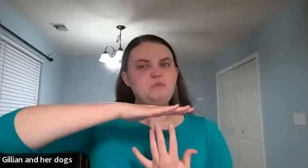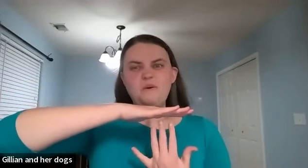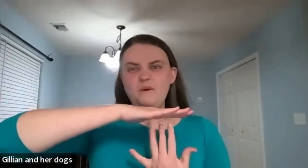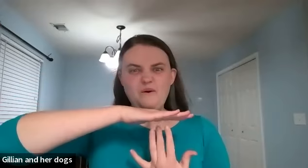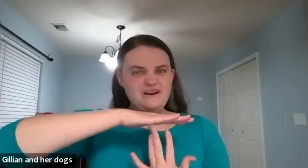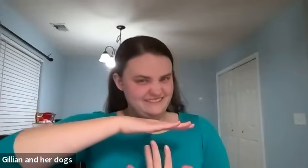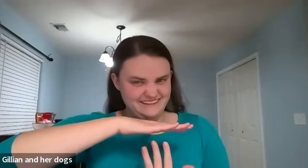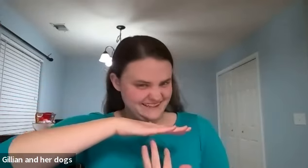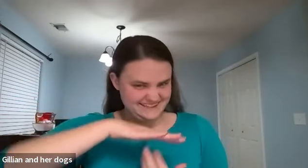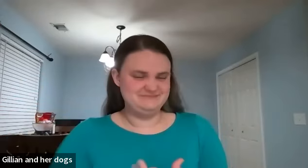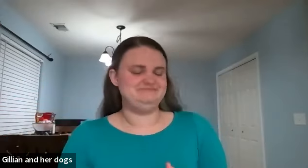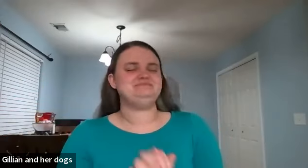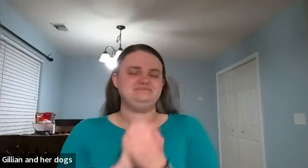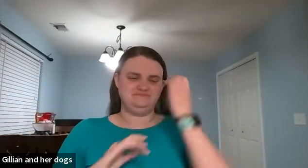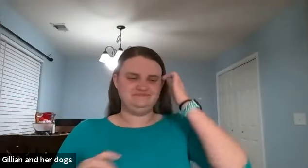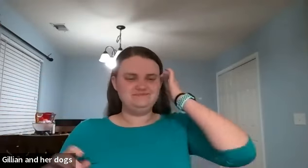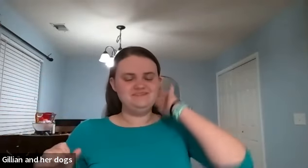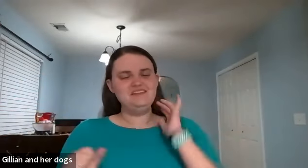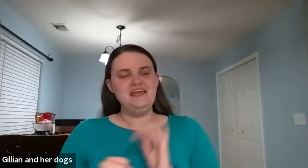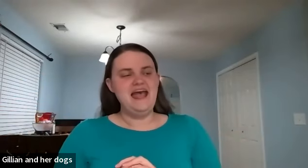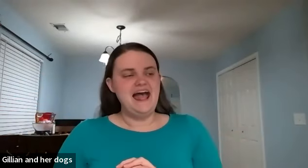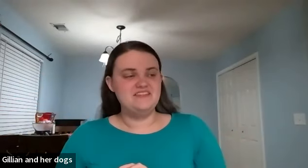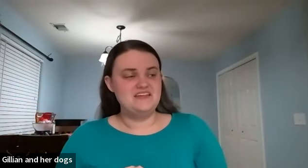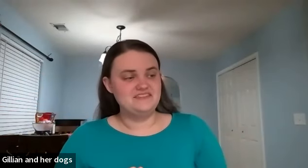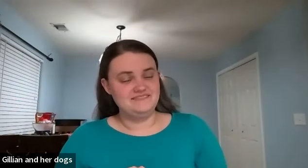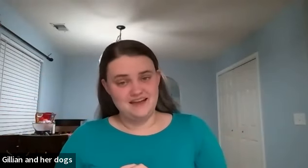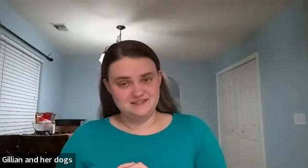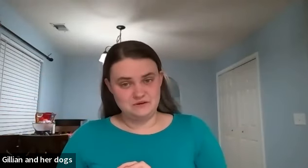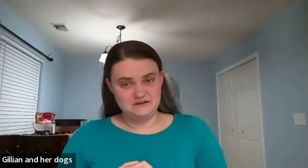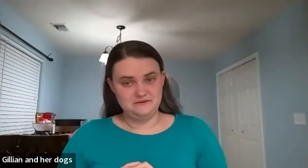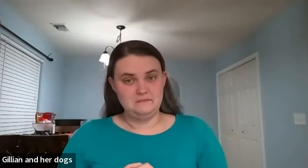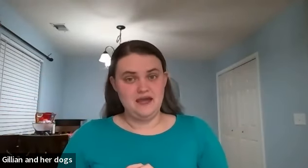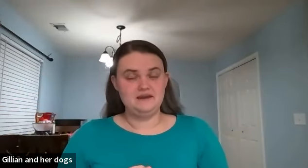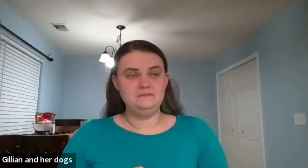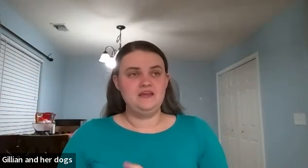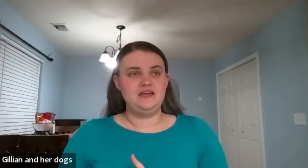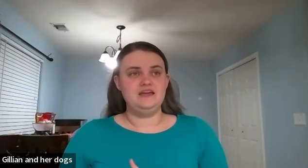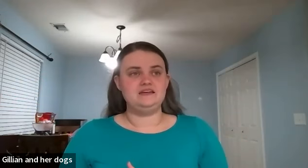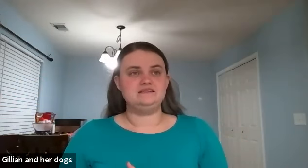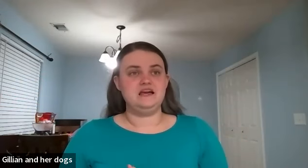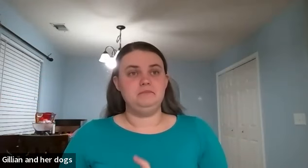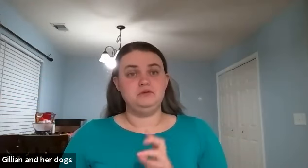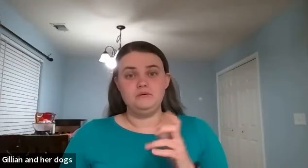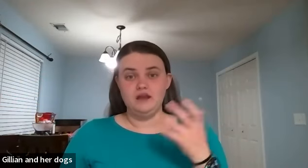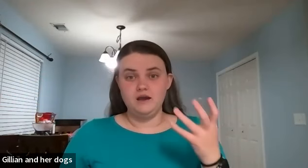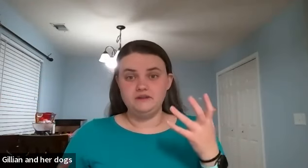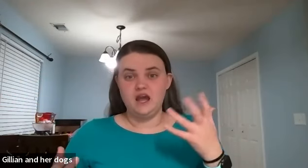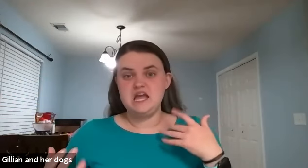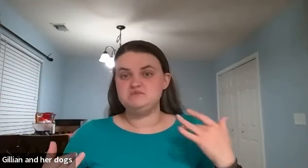boiling boiling and then the last one for mad is like blowing up like i am